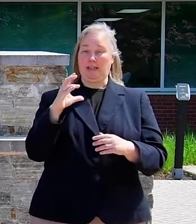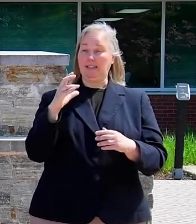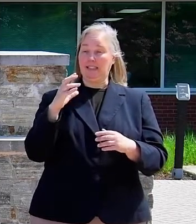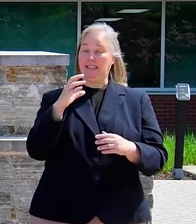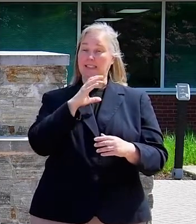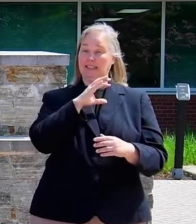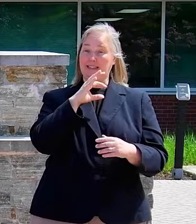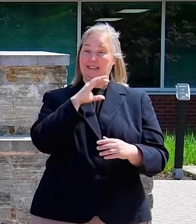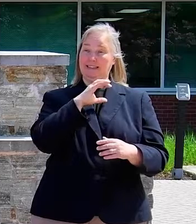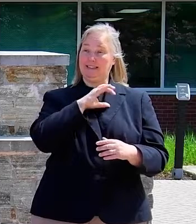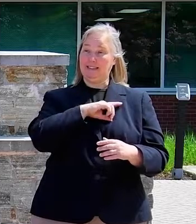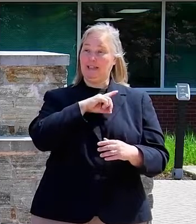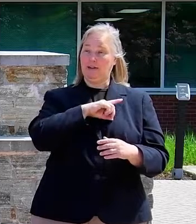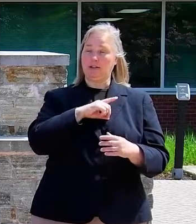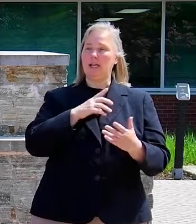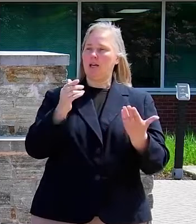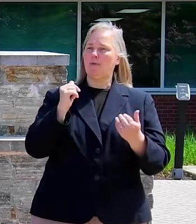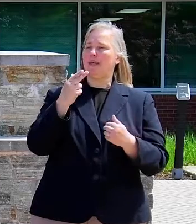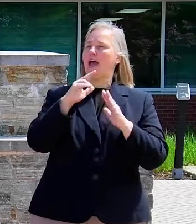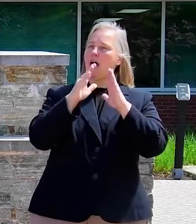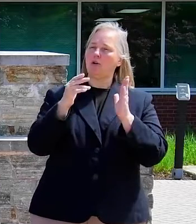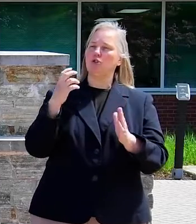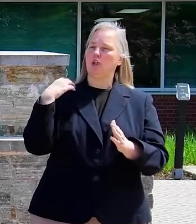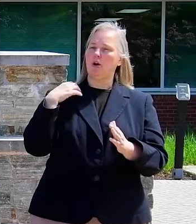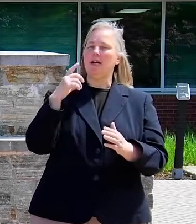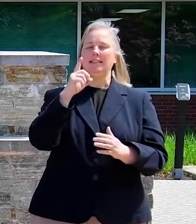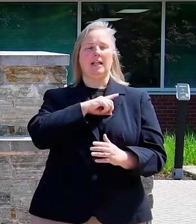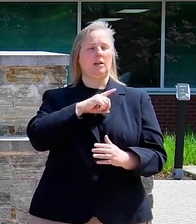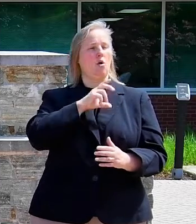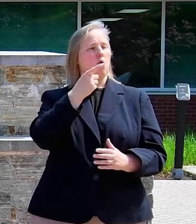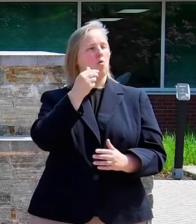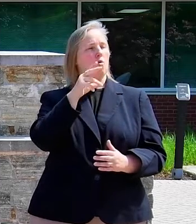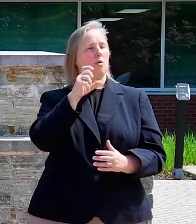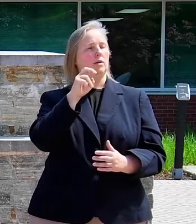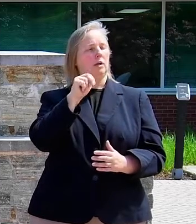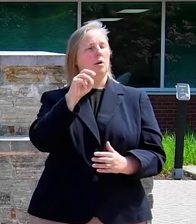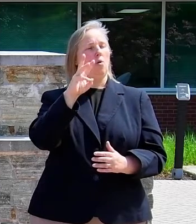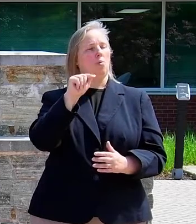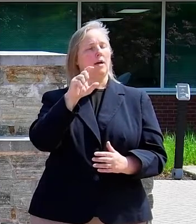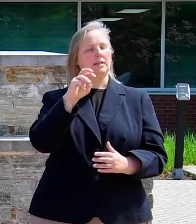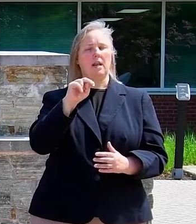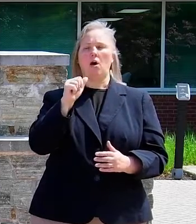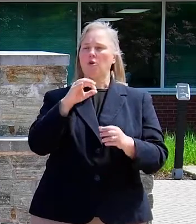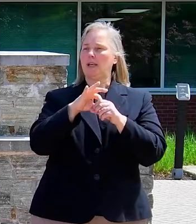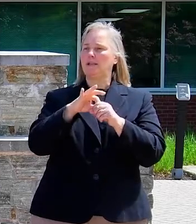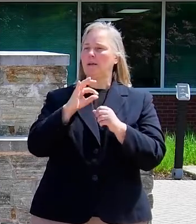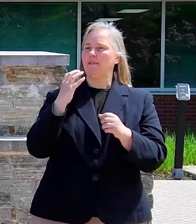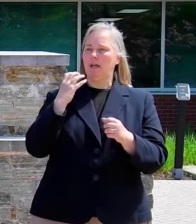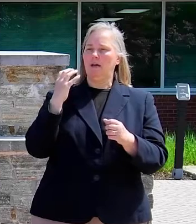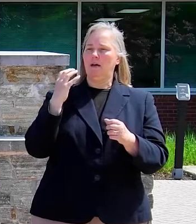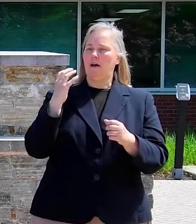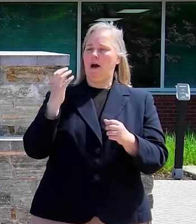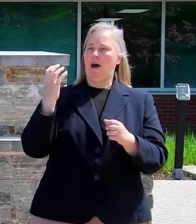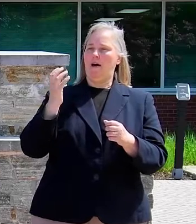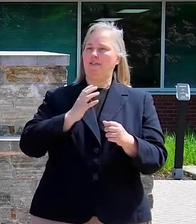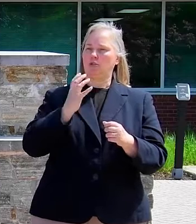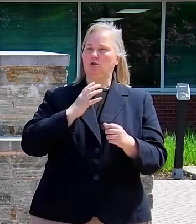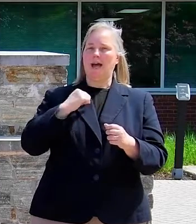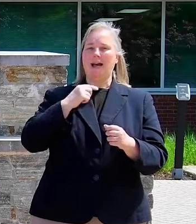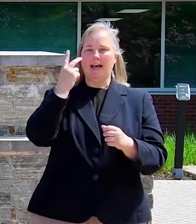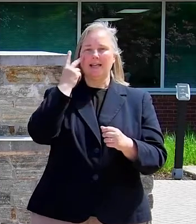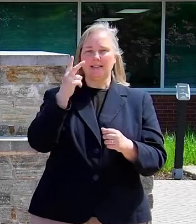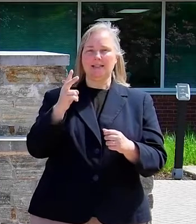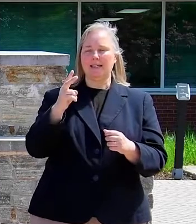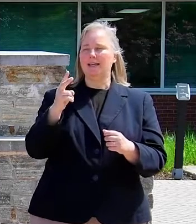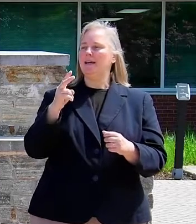House Chair, Delegate Courtney Watson, and others from other elected officials, including I see Councilman Opal Jones here